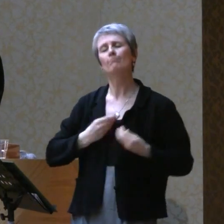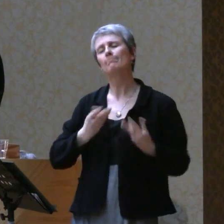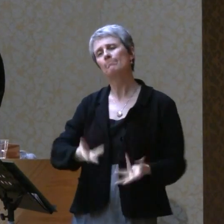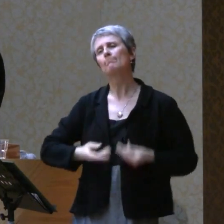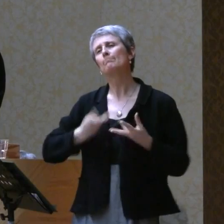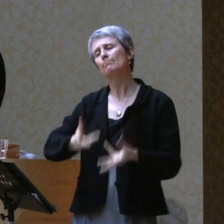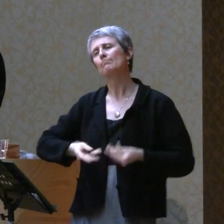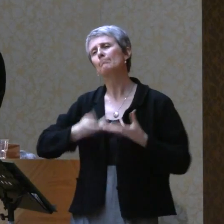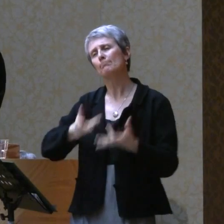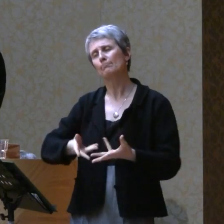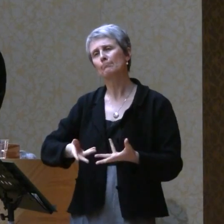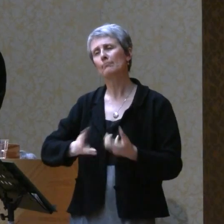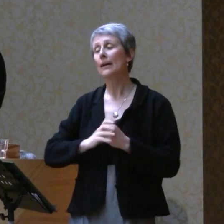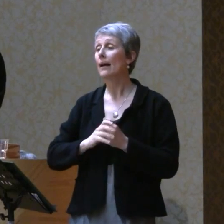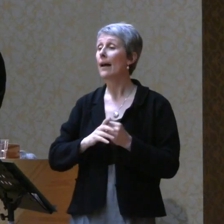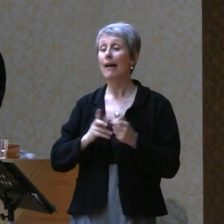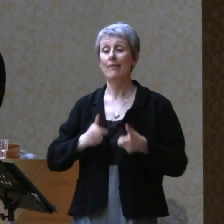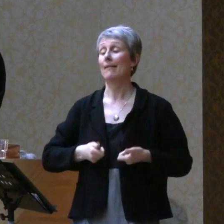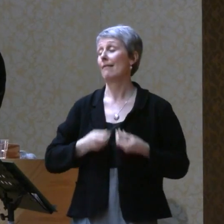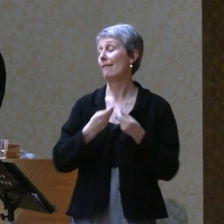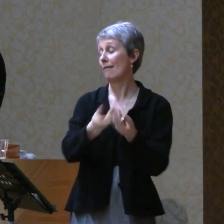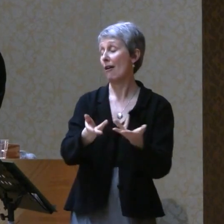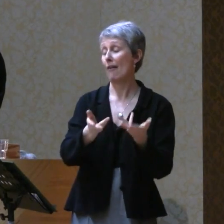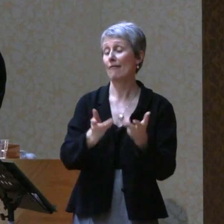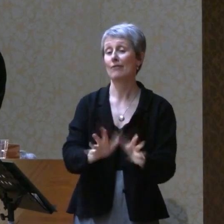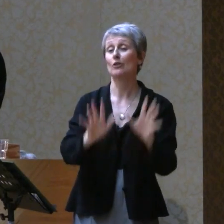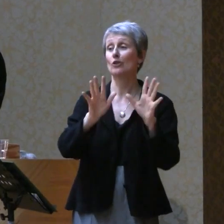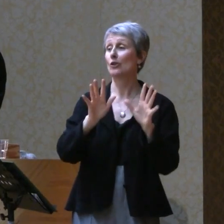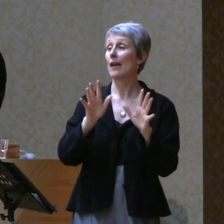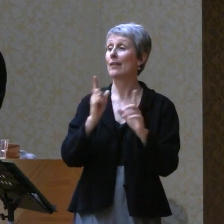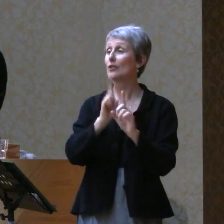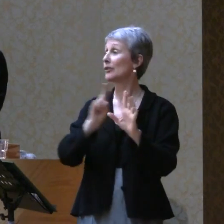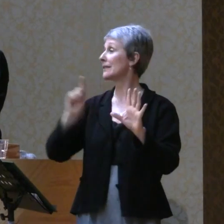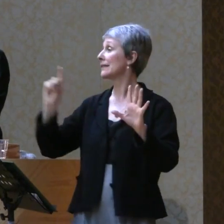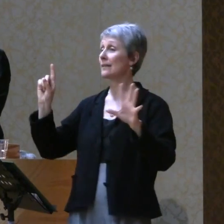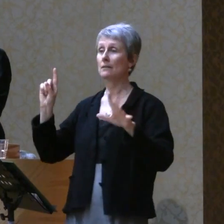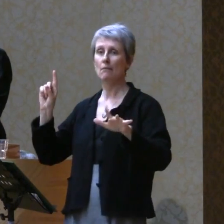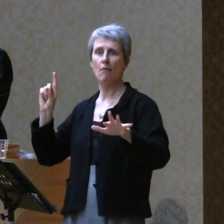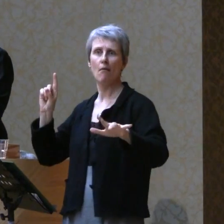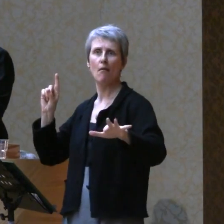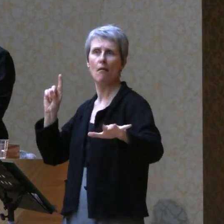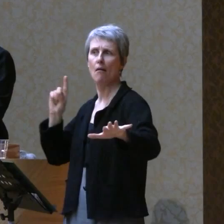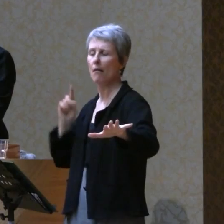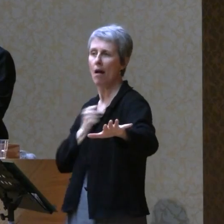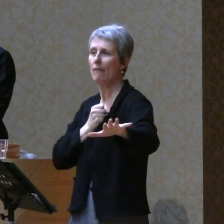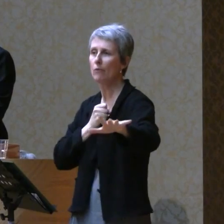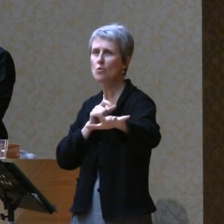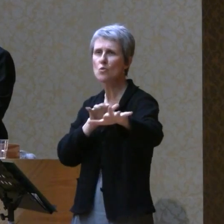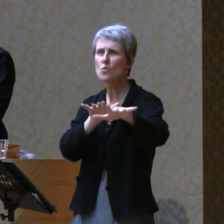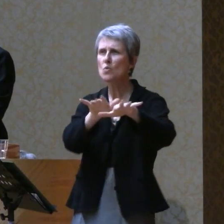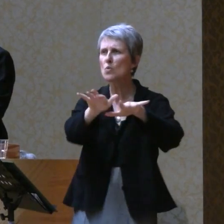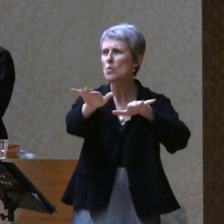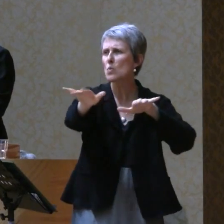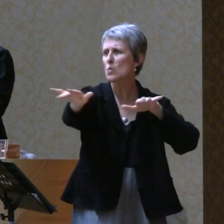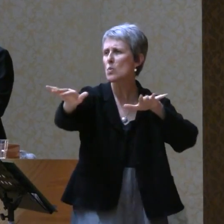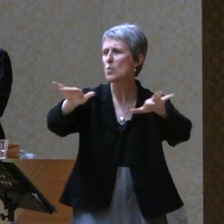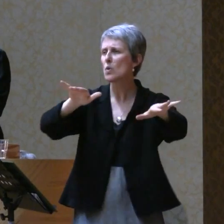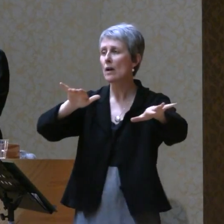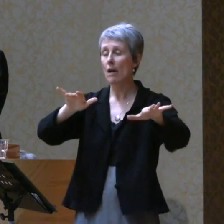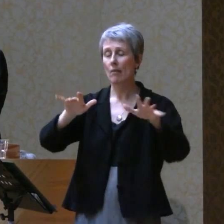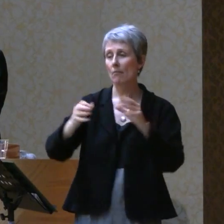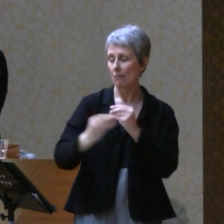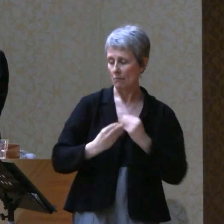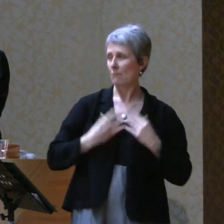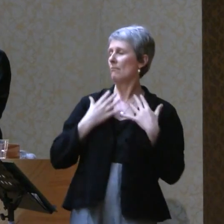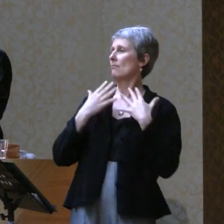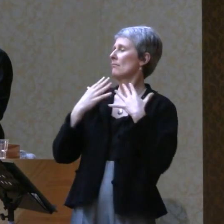And left fierce love amplified in your wake. People inspired to reach beyond ourselves in love.